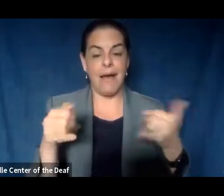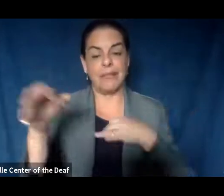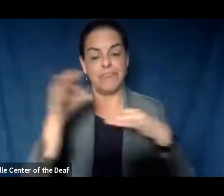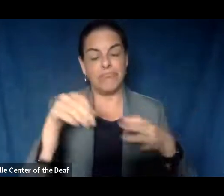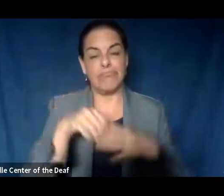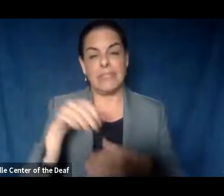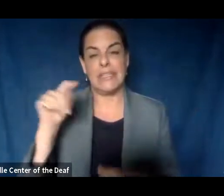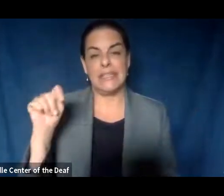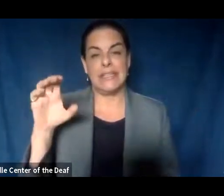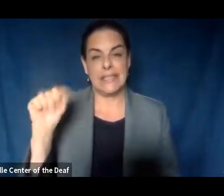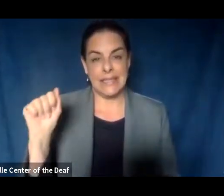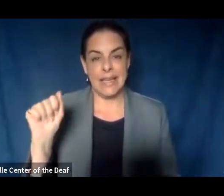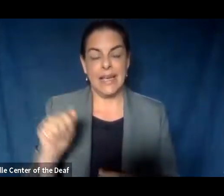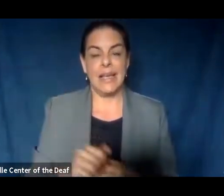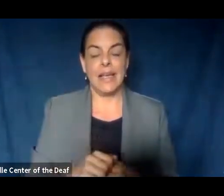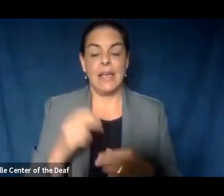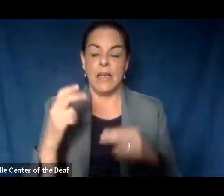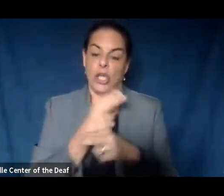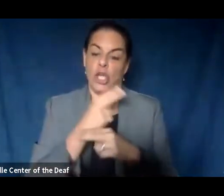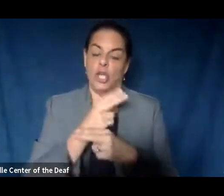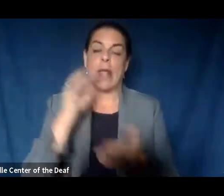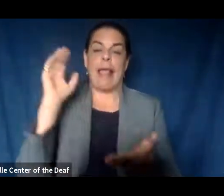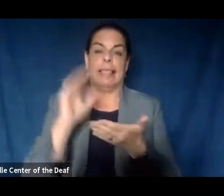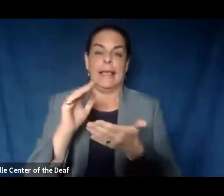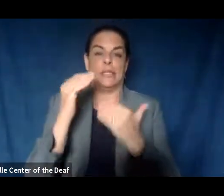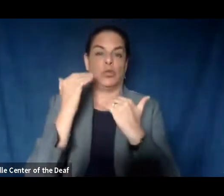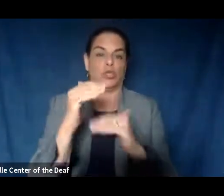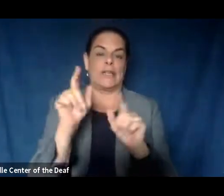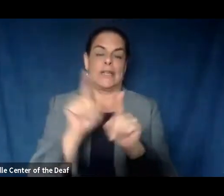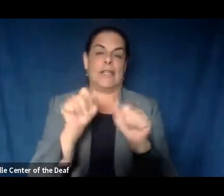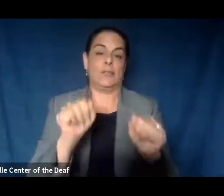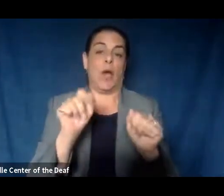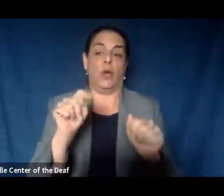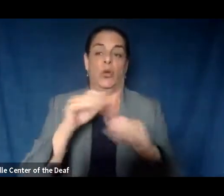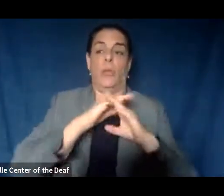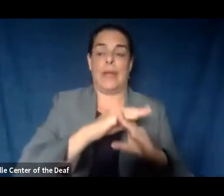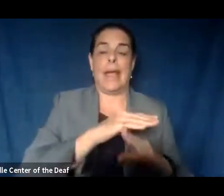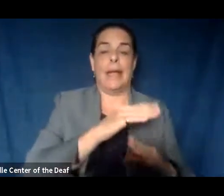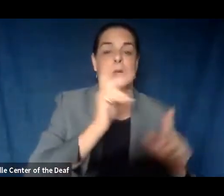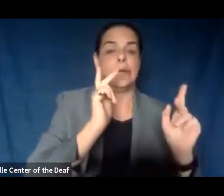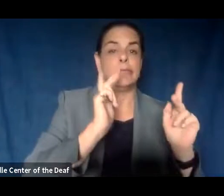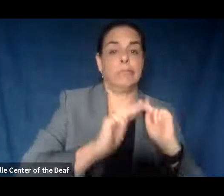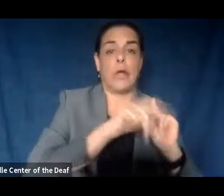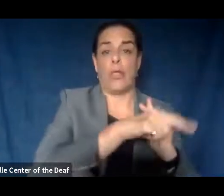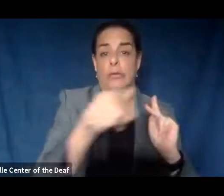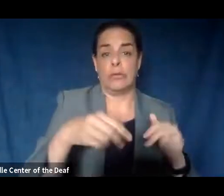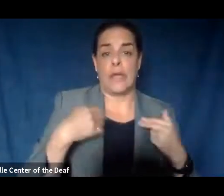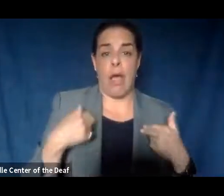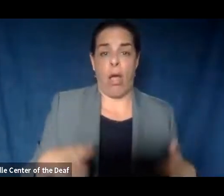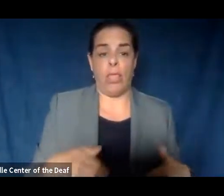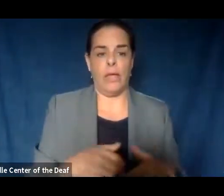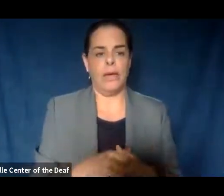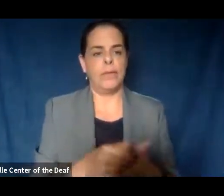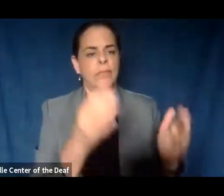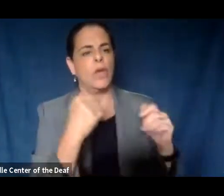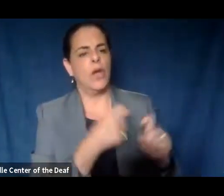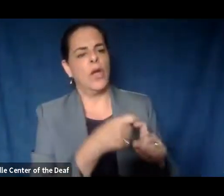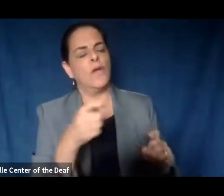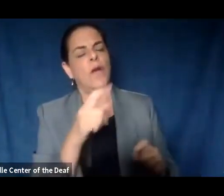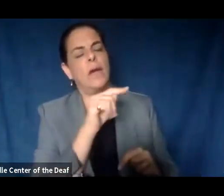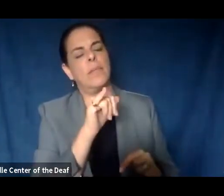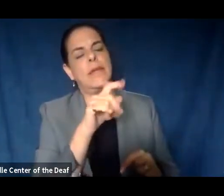TCA using least restrictive as possible to protect the public's health. From Tyler with the Sentinel,